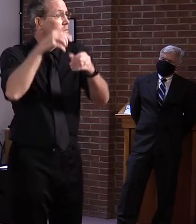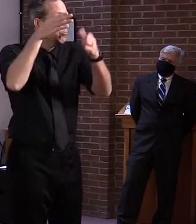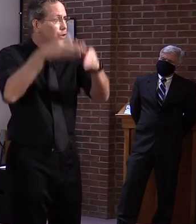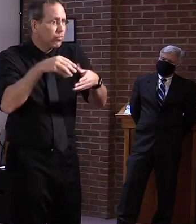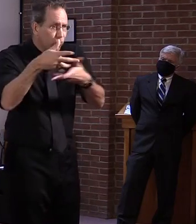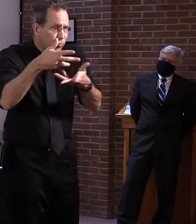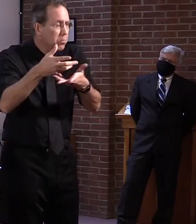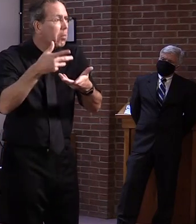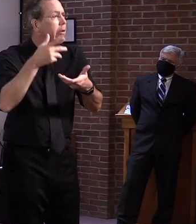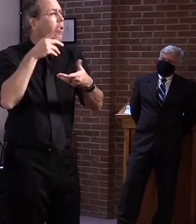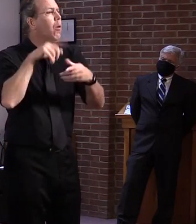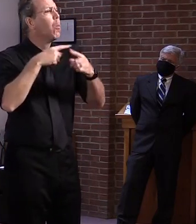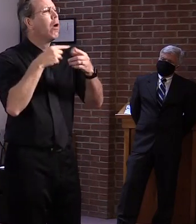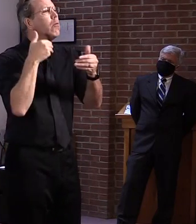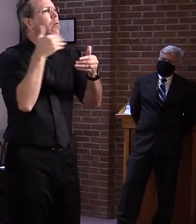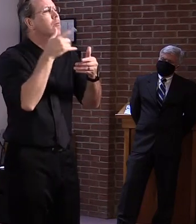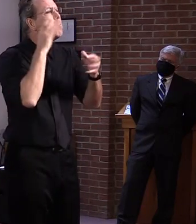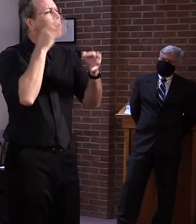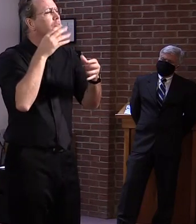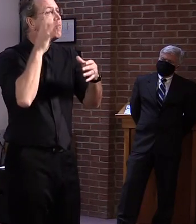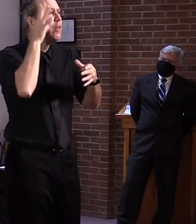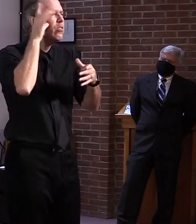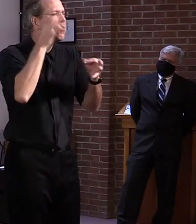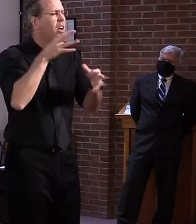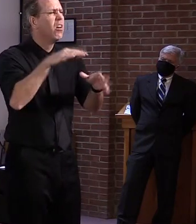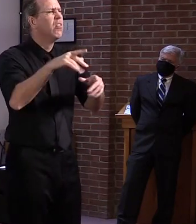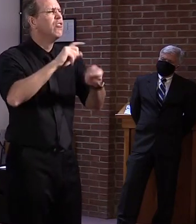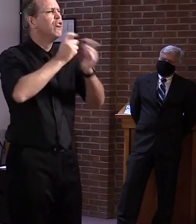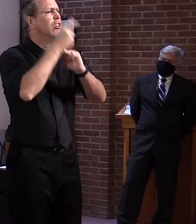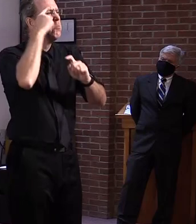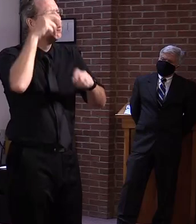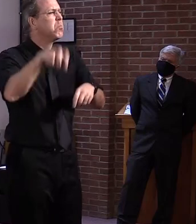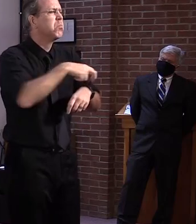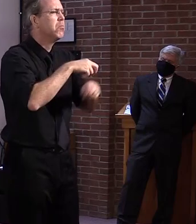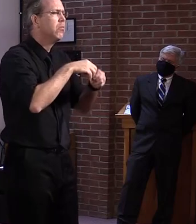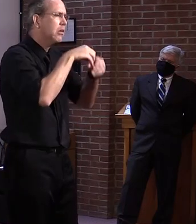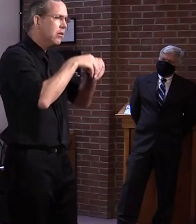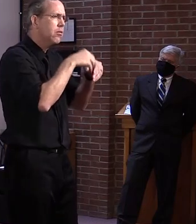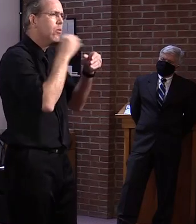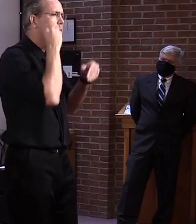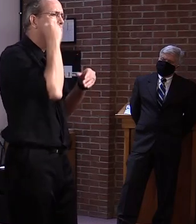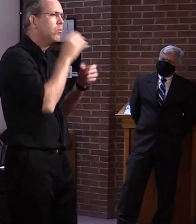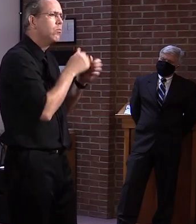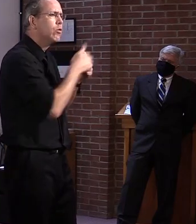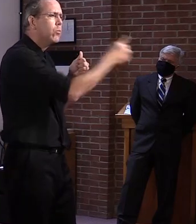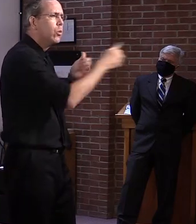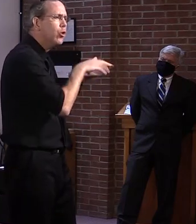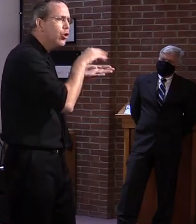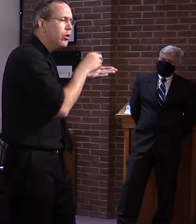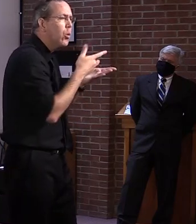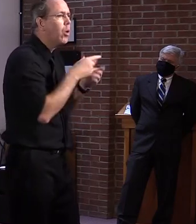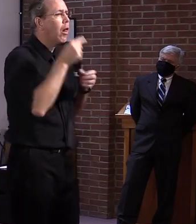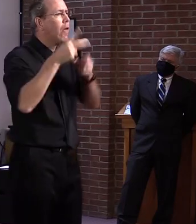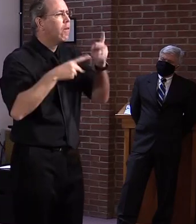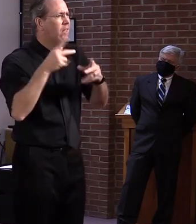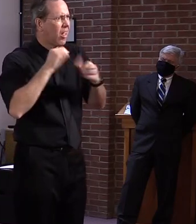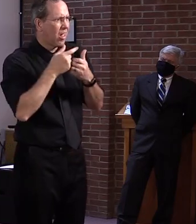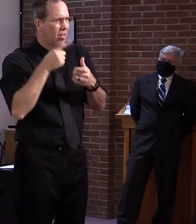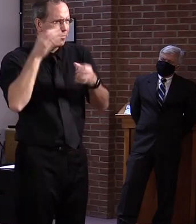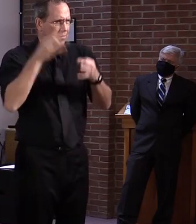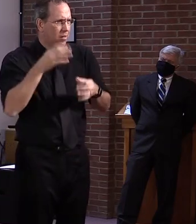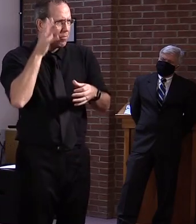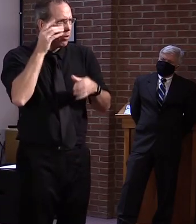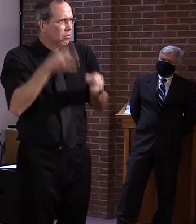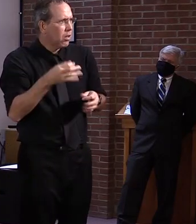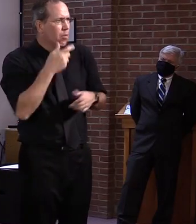essential element for informed decision-making, whether it be at a parent level or at the state level. Um, we just need to balance that with the privacy concerns, but